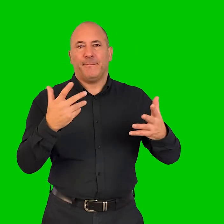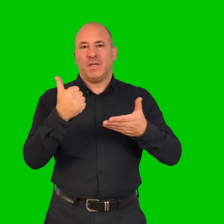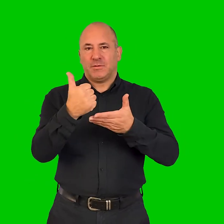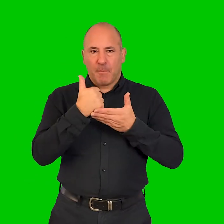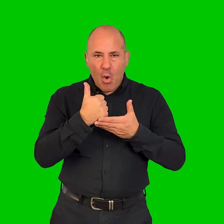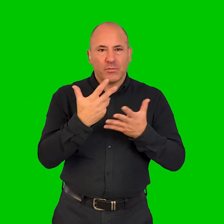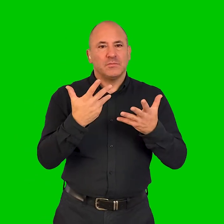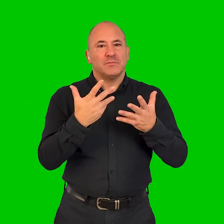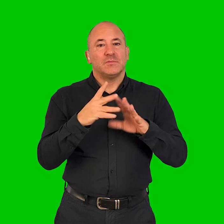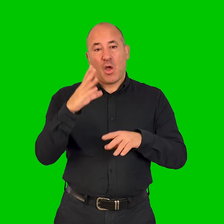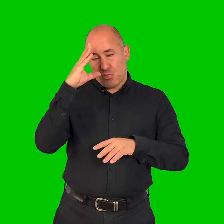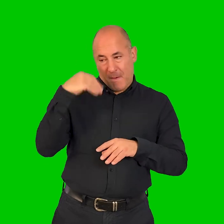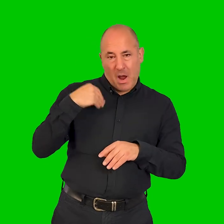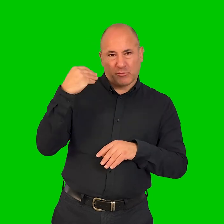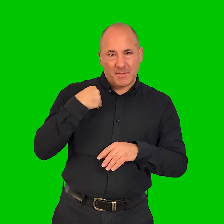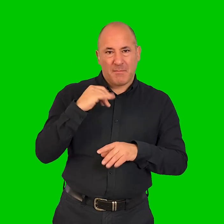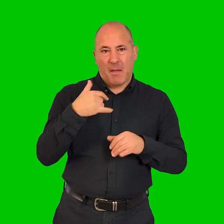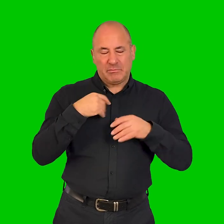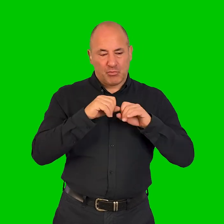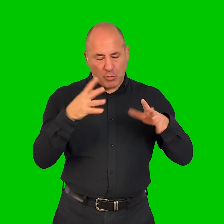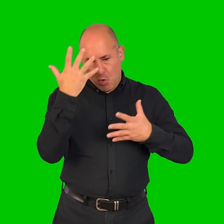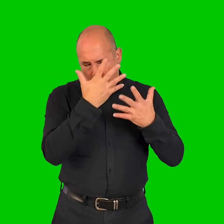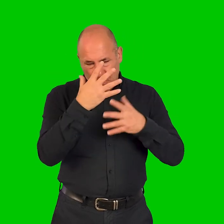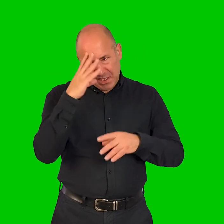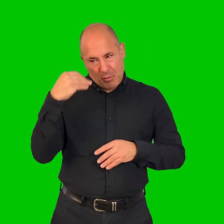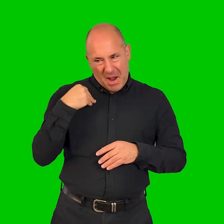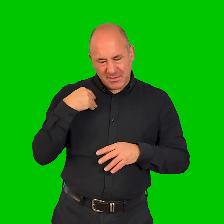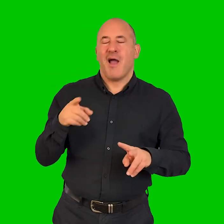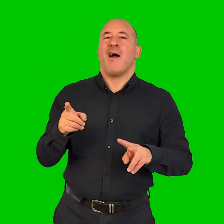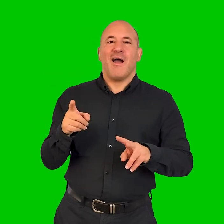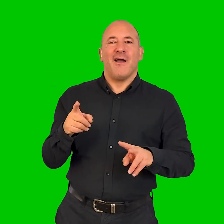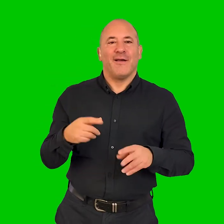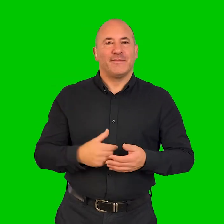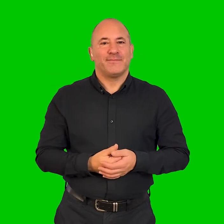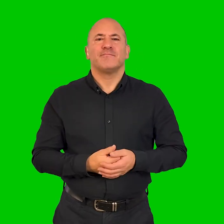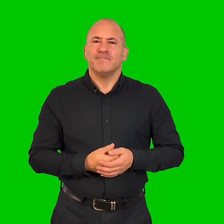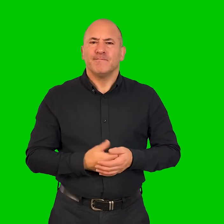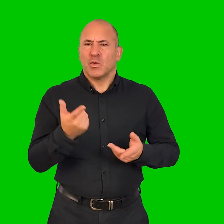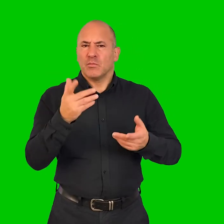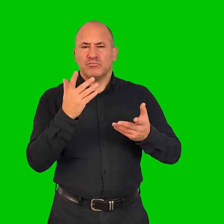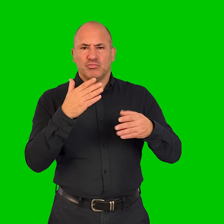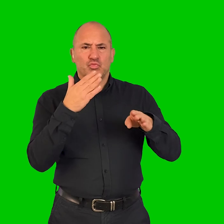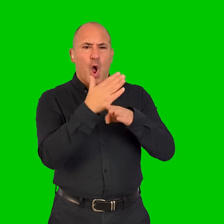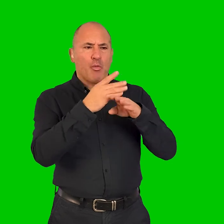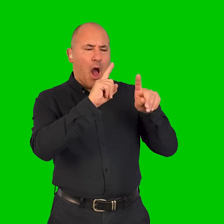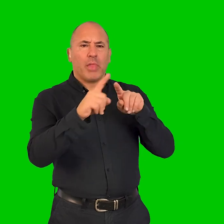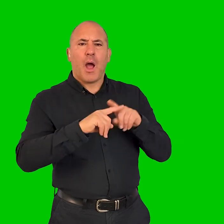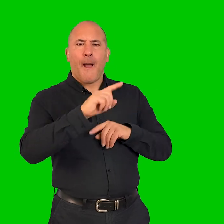support and some reminders if they get lost or confused. And what about working with other